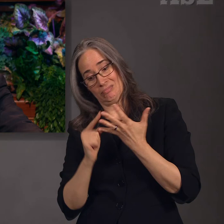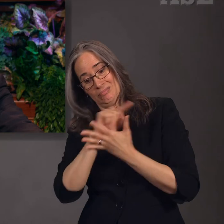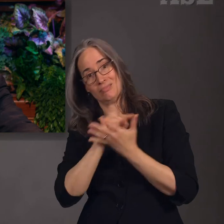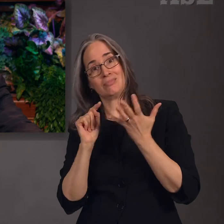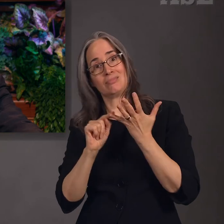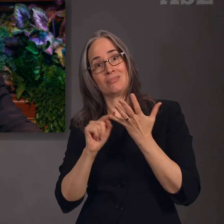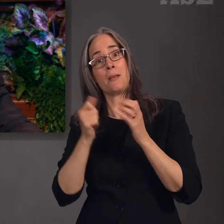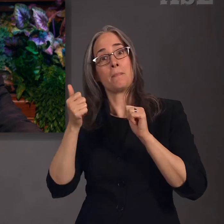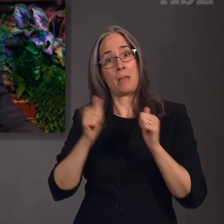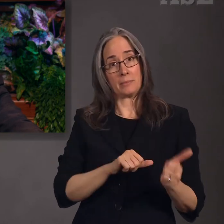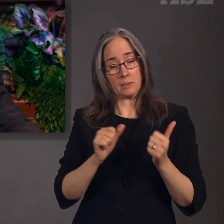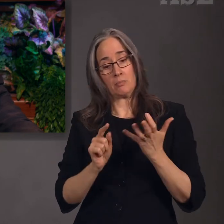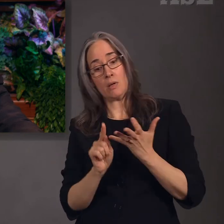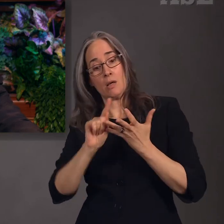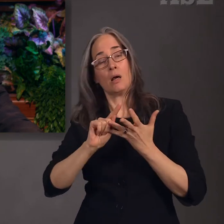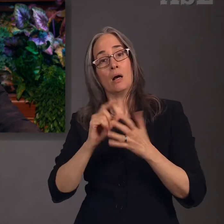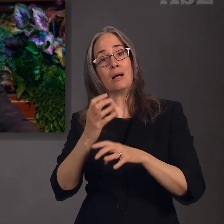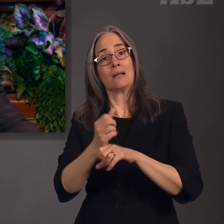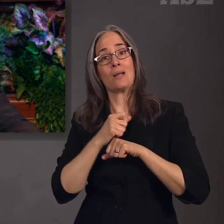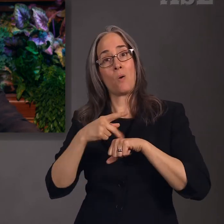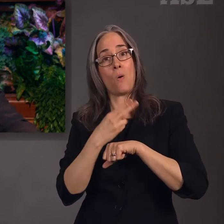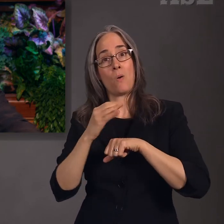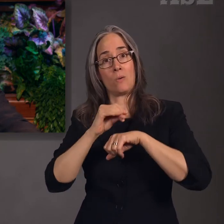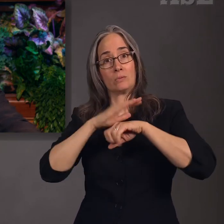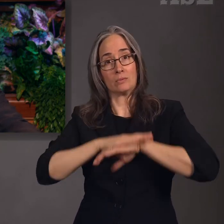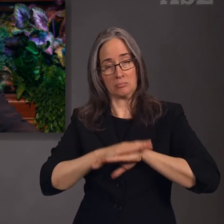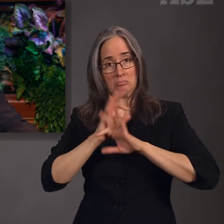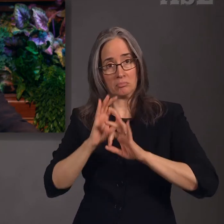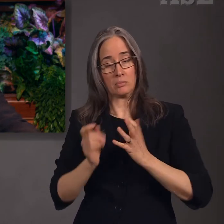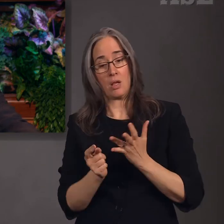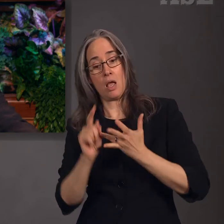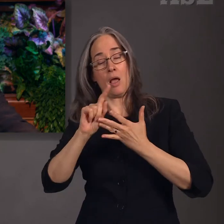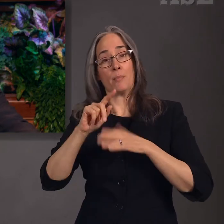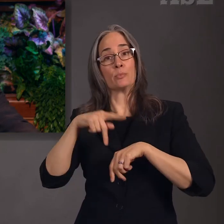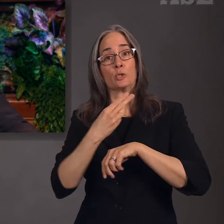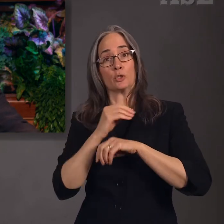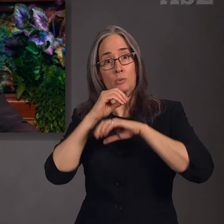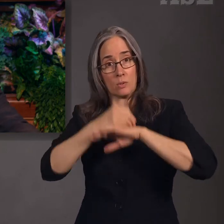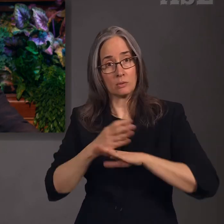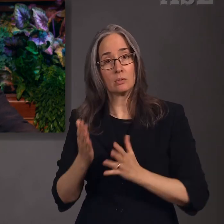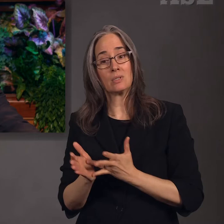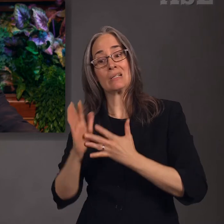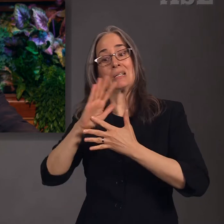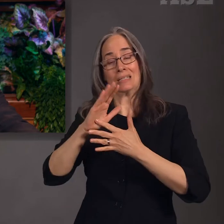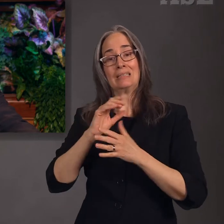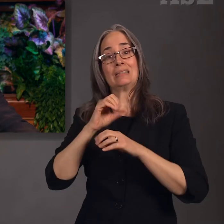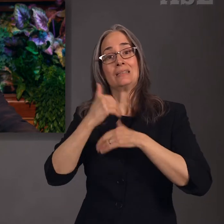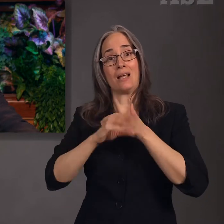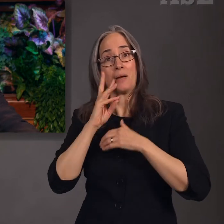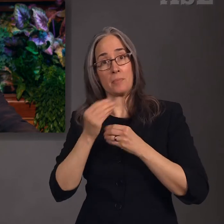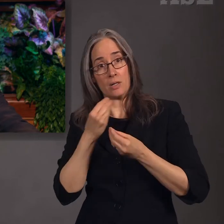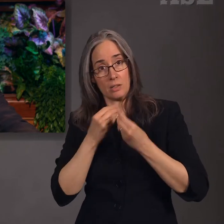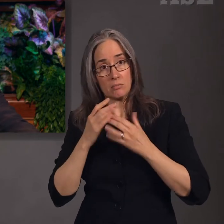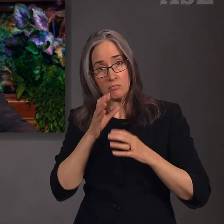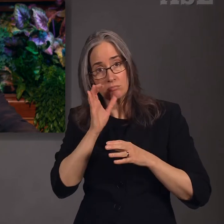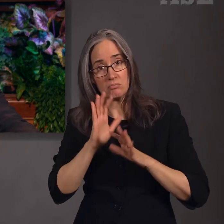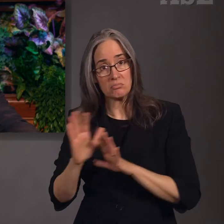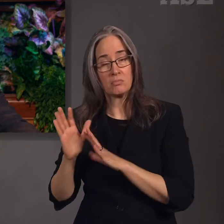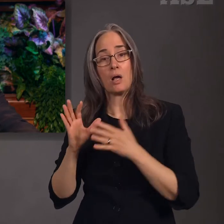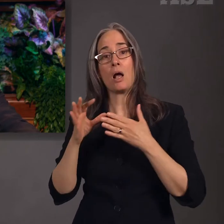of the Holy Ghost, priesthood ordination, and the sacraments lead us to the Lord's temple to partake of His ordinances